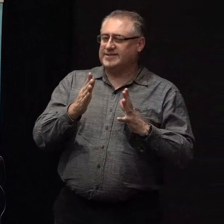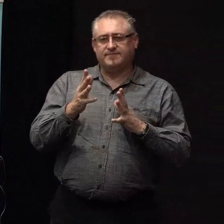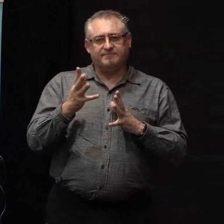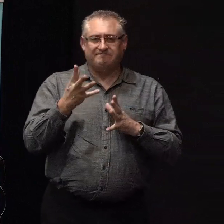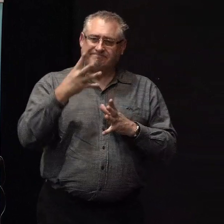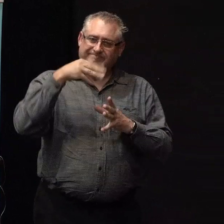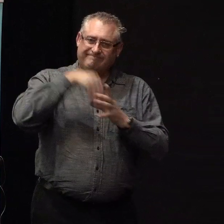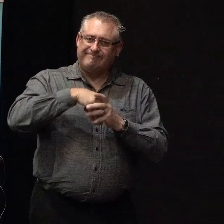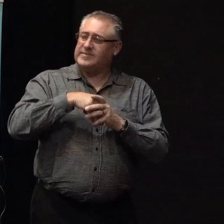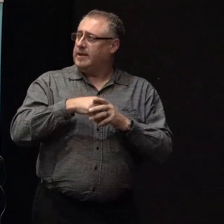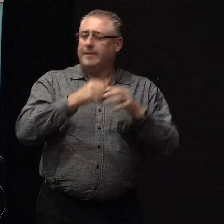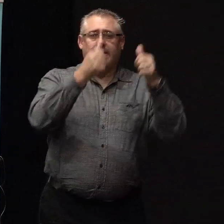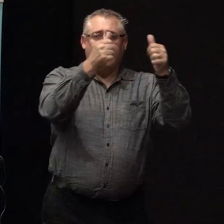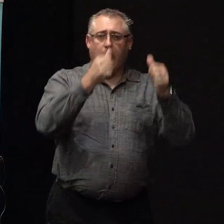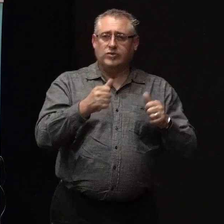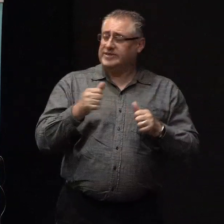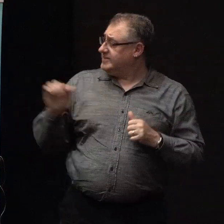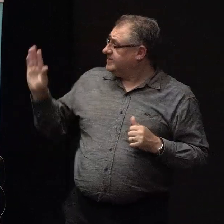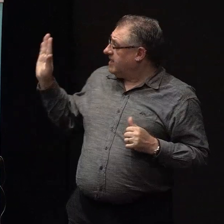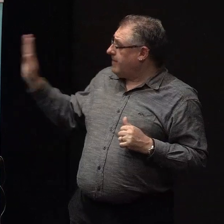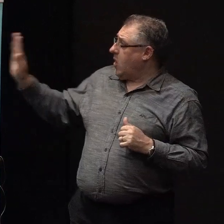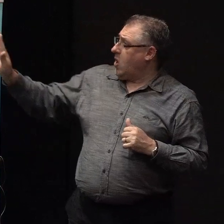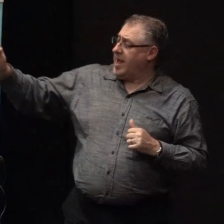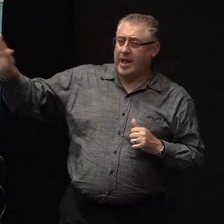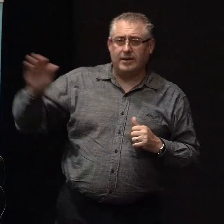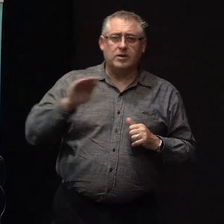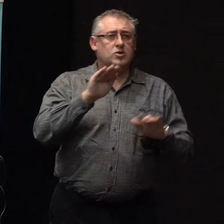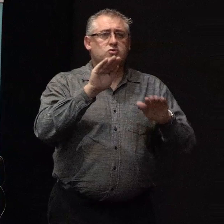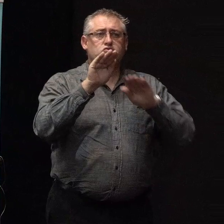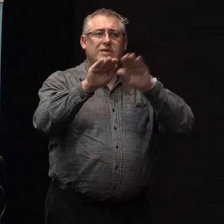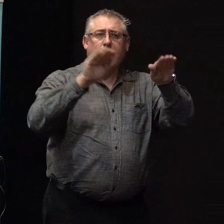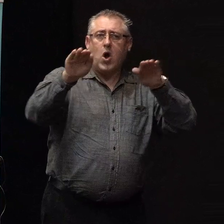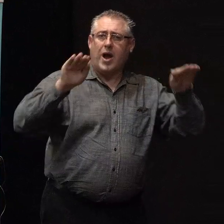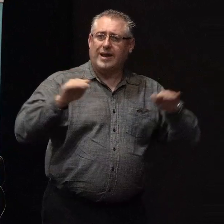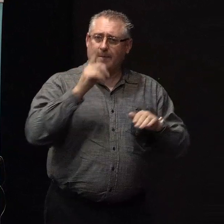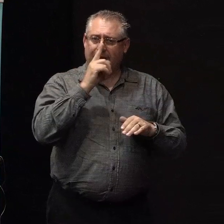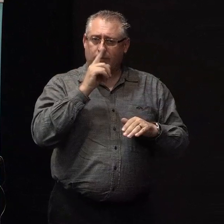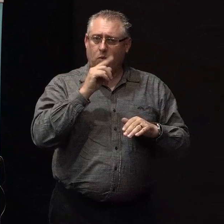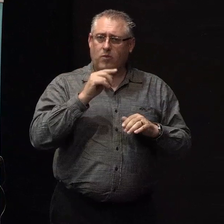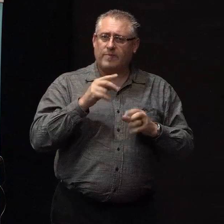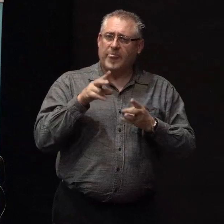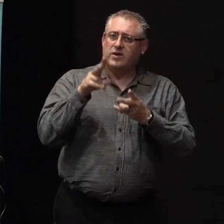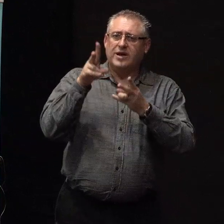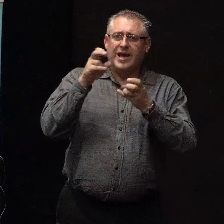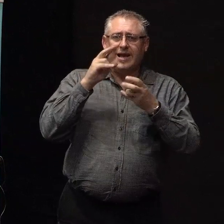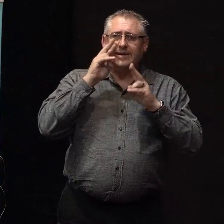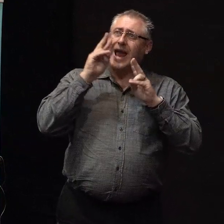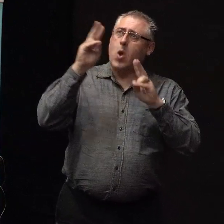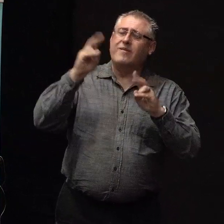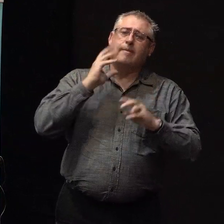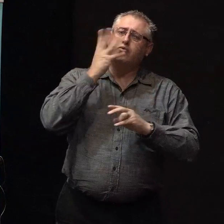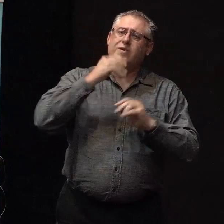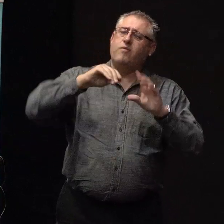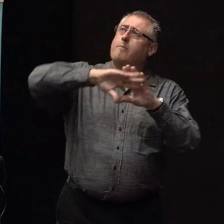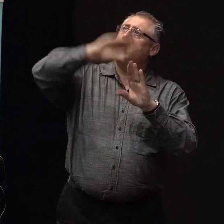in the posters that you see behind you. Reminding people to take notice of the beautiful moon we had last